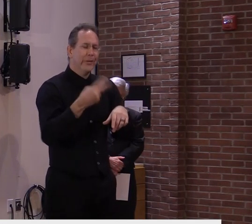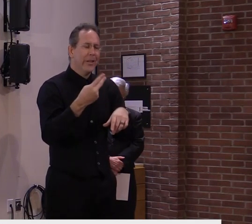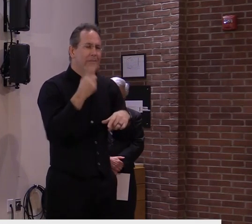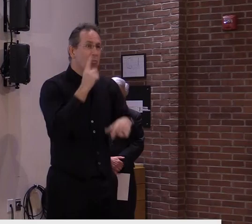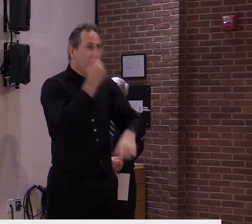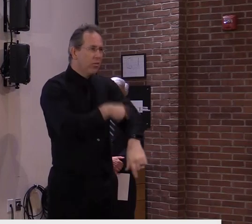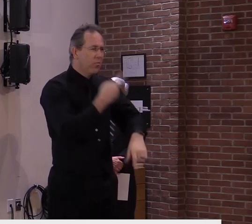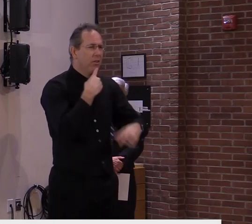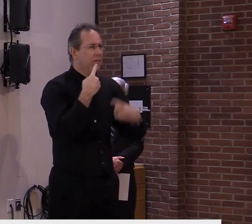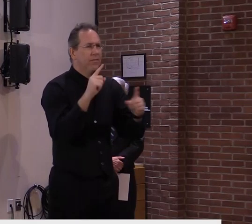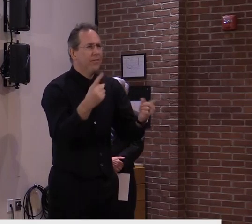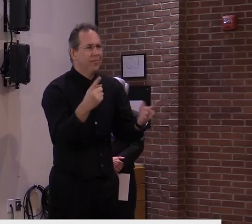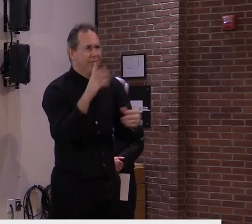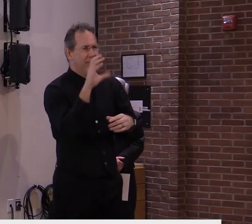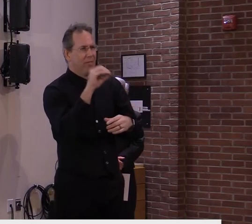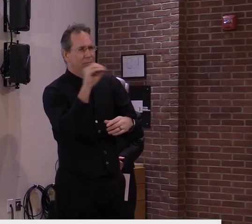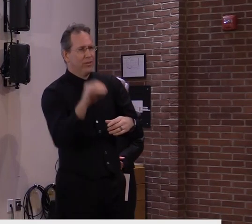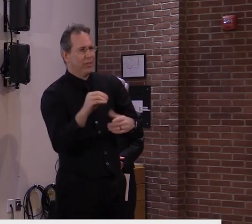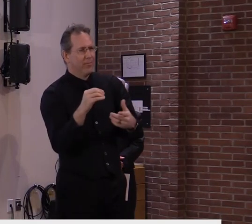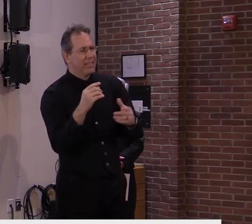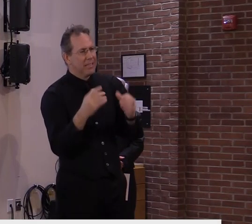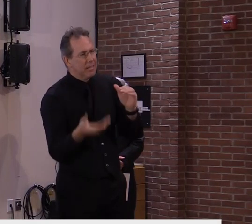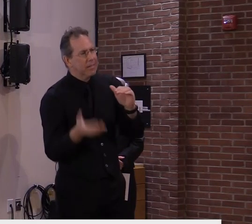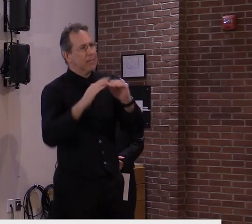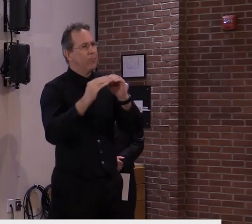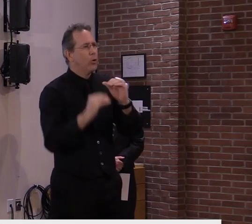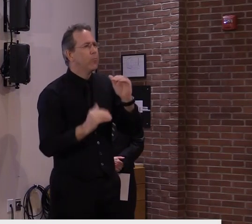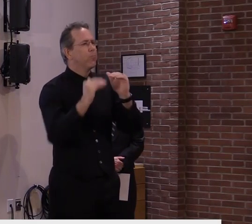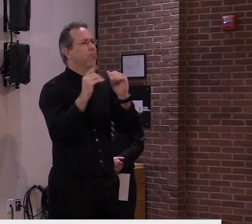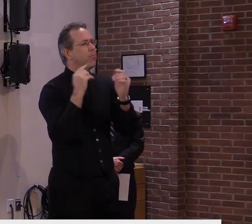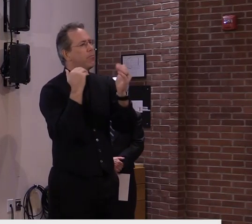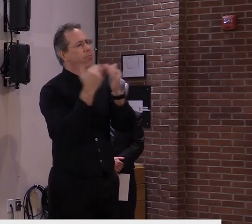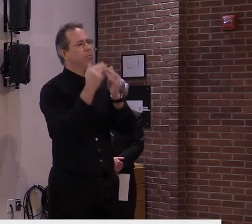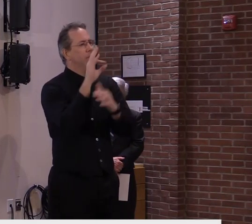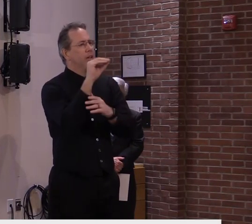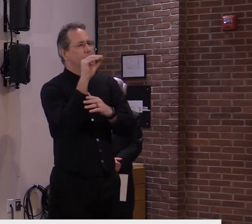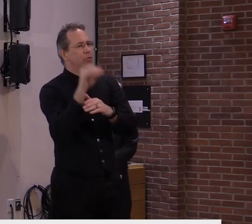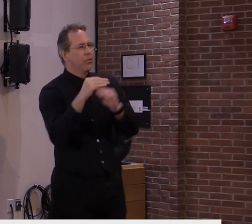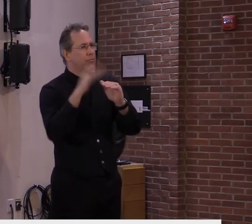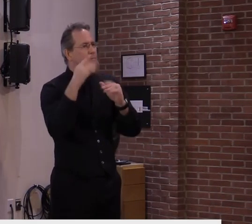support science-driven decision-making at this time.